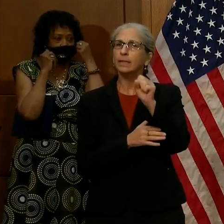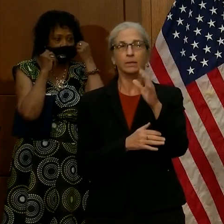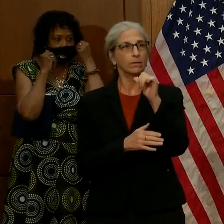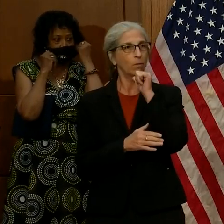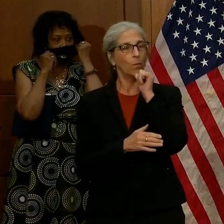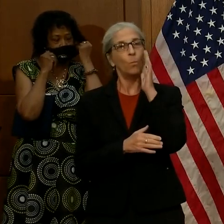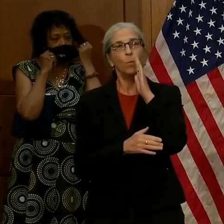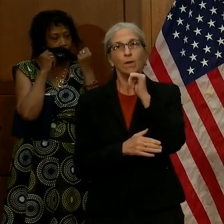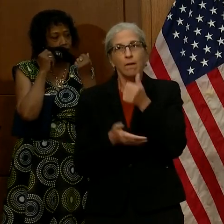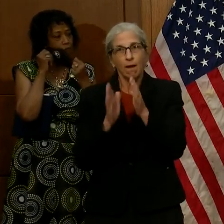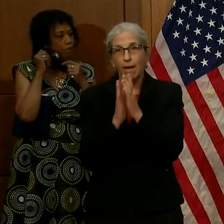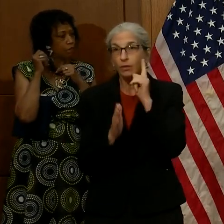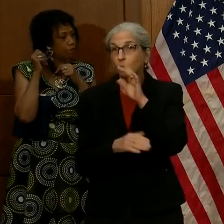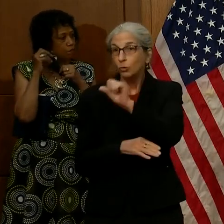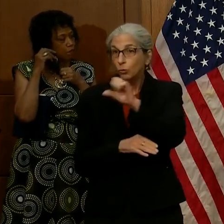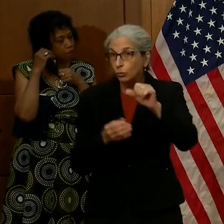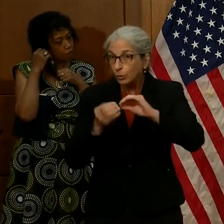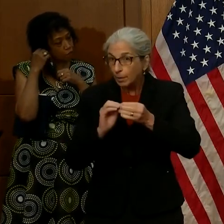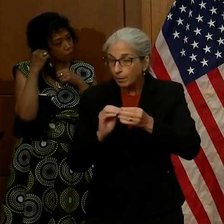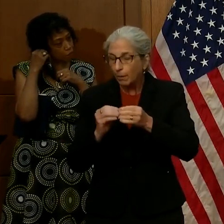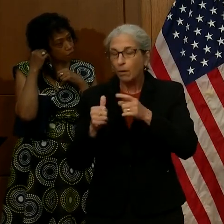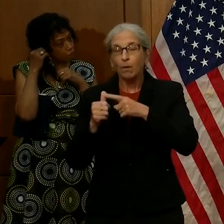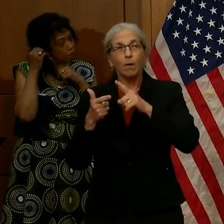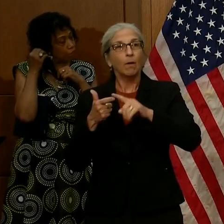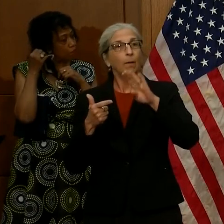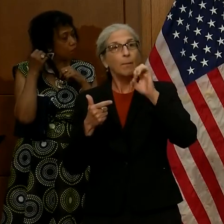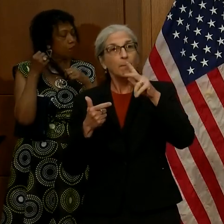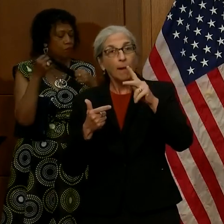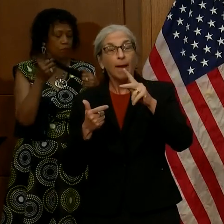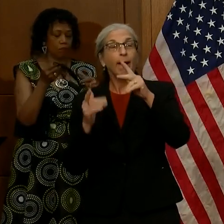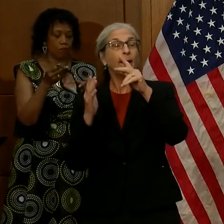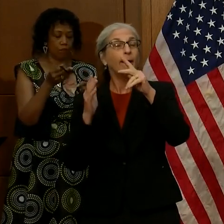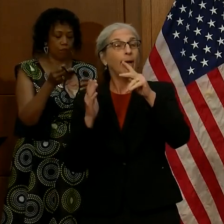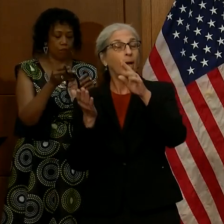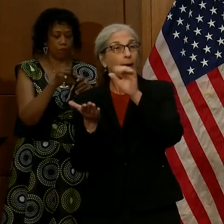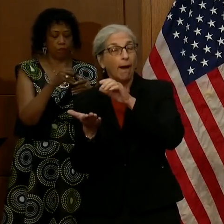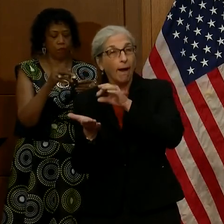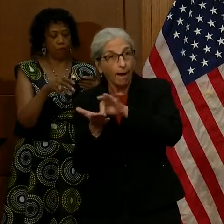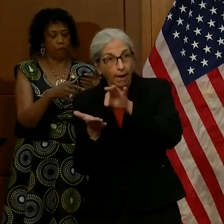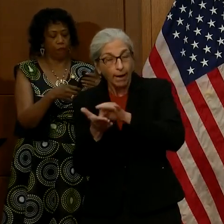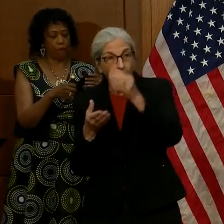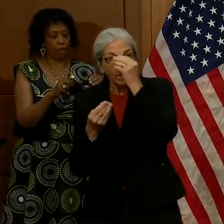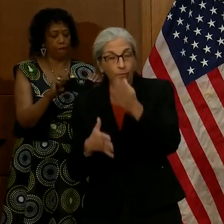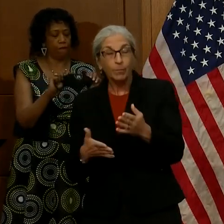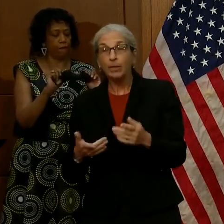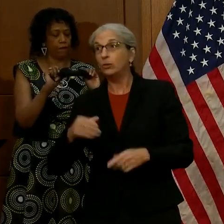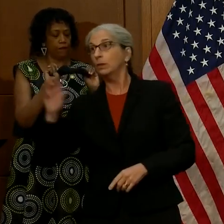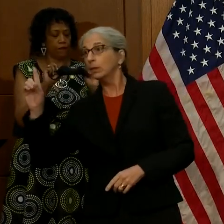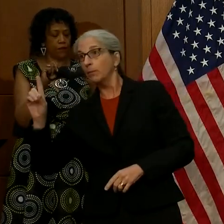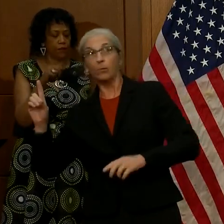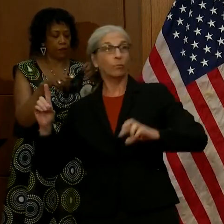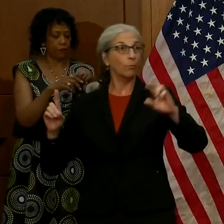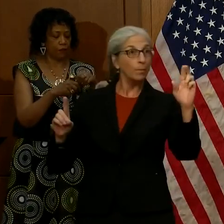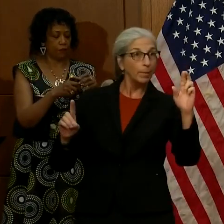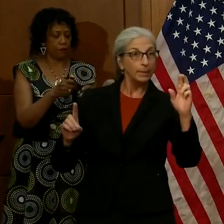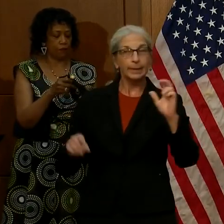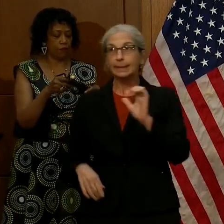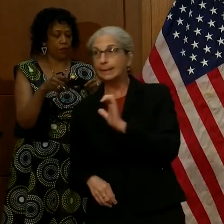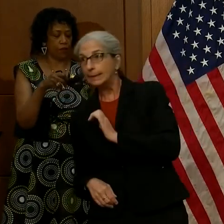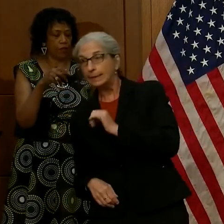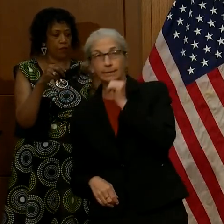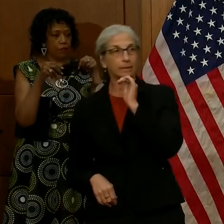social security number, bank account, political affiliation, or citizenship status. Your responses